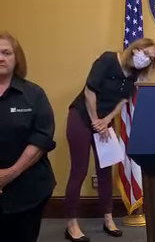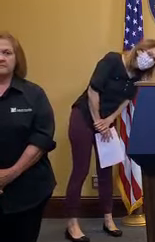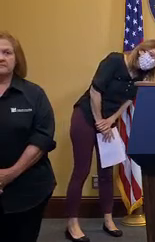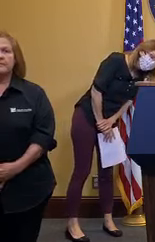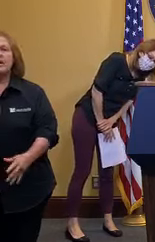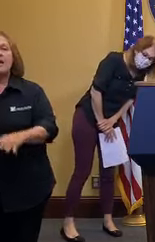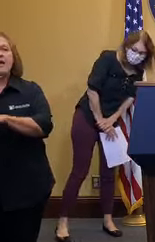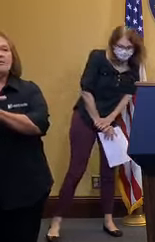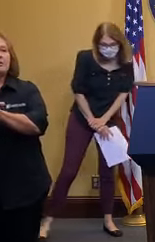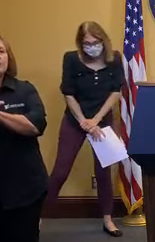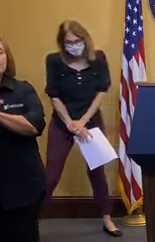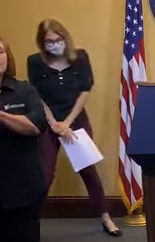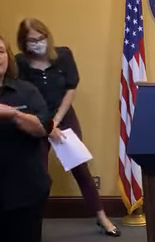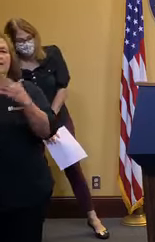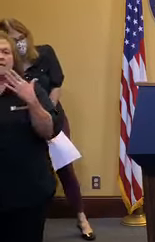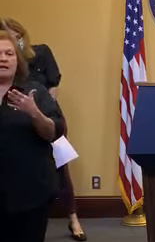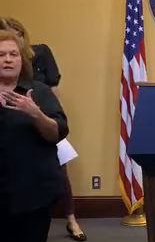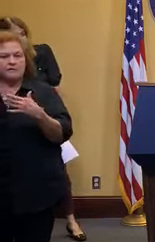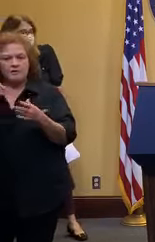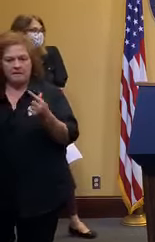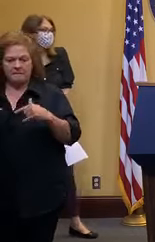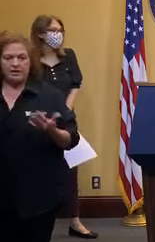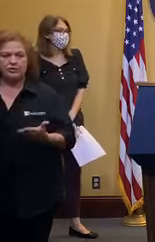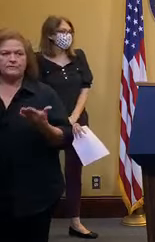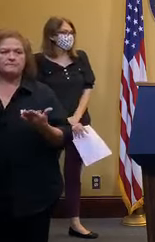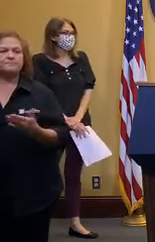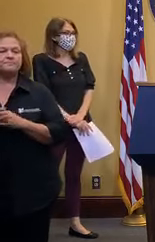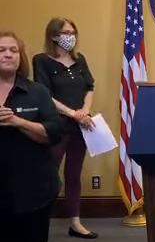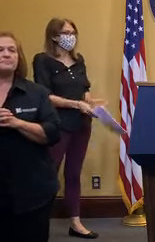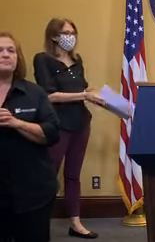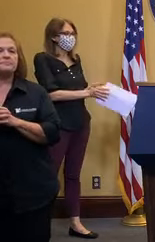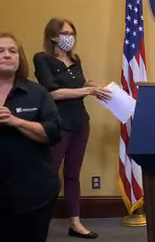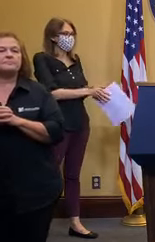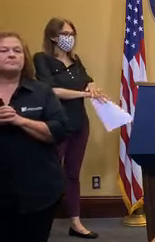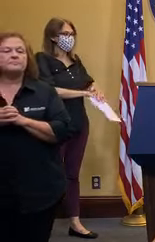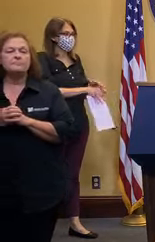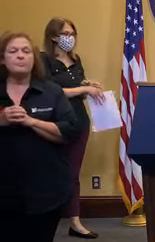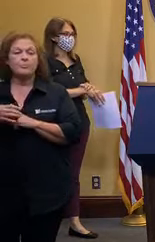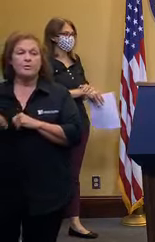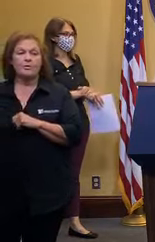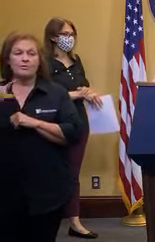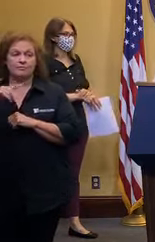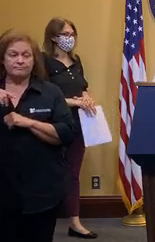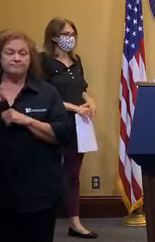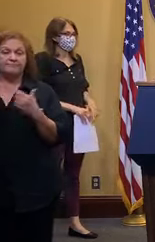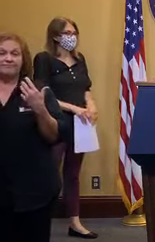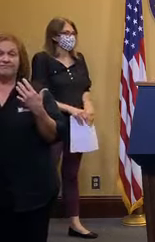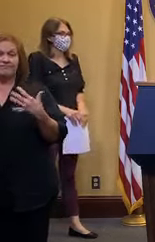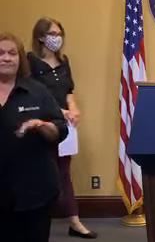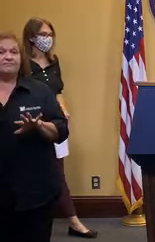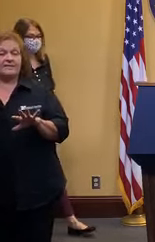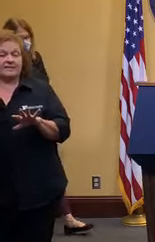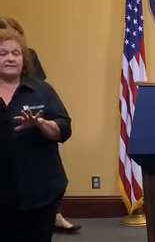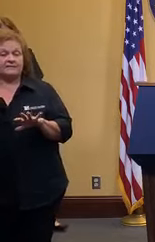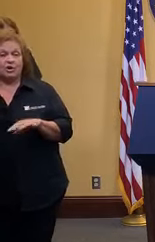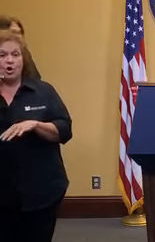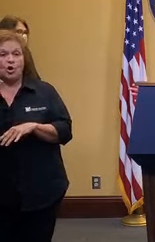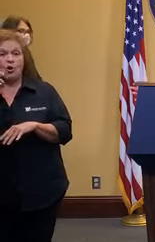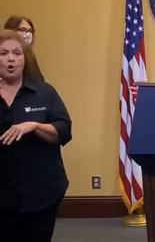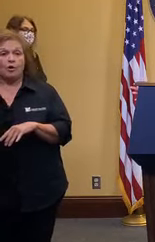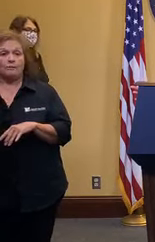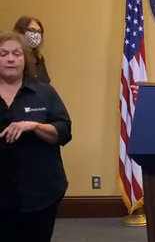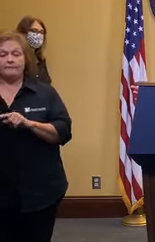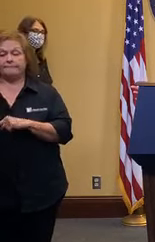well good afternoon and thank you all for being here you know you've heard me say throughout the past